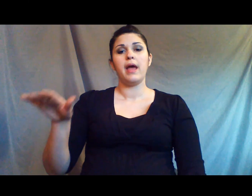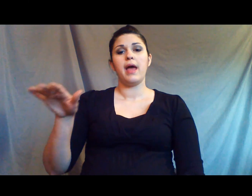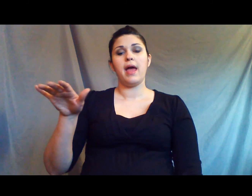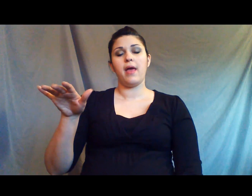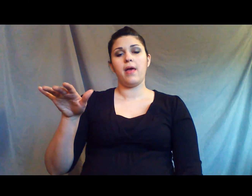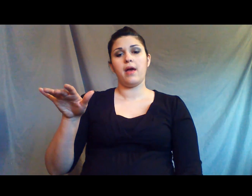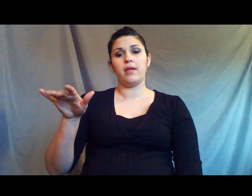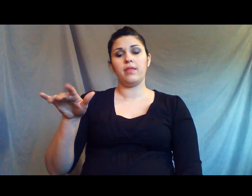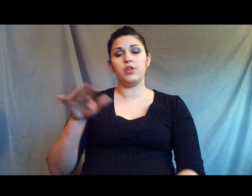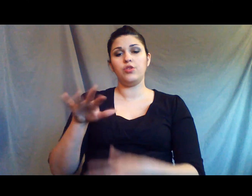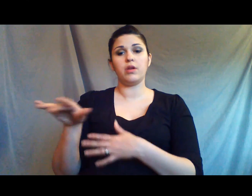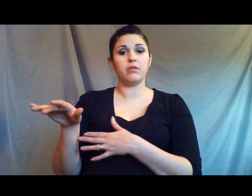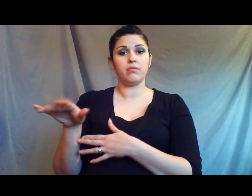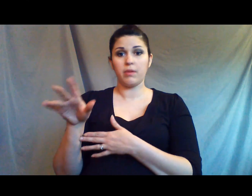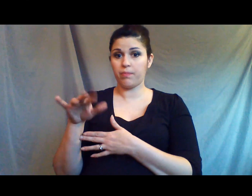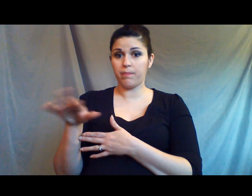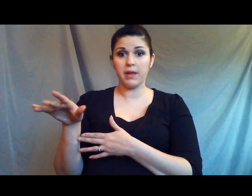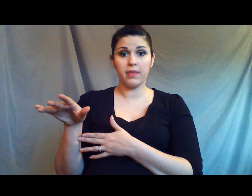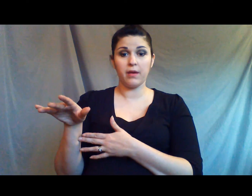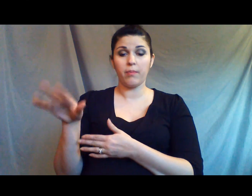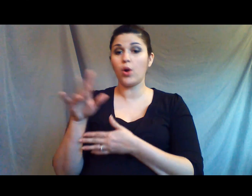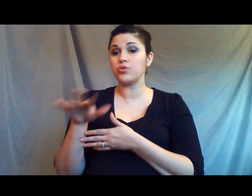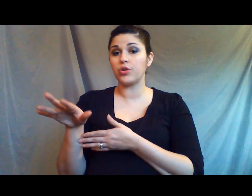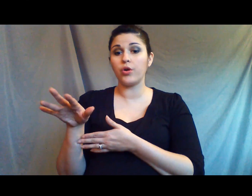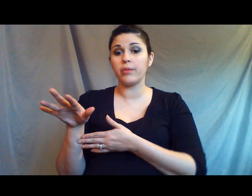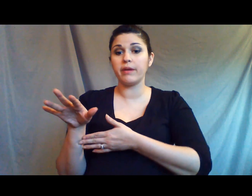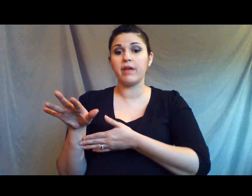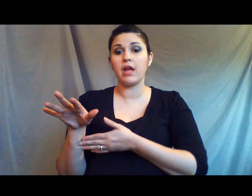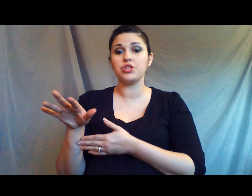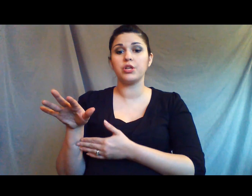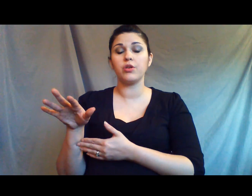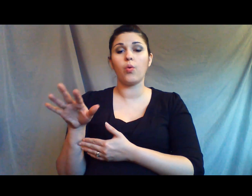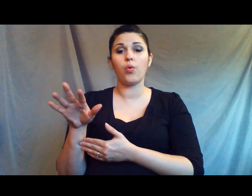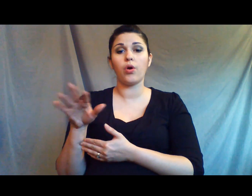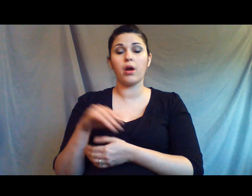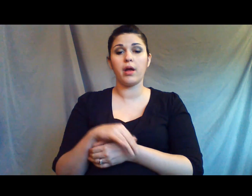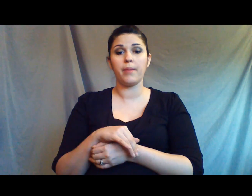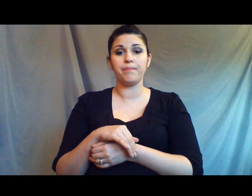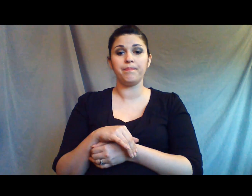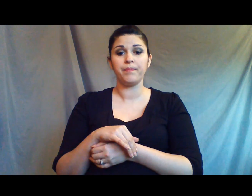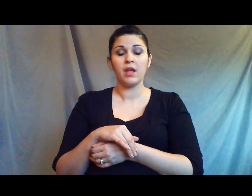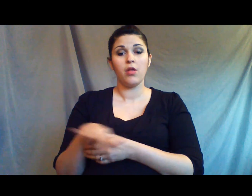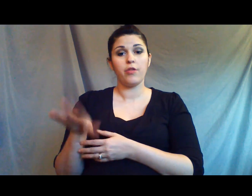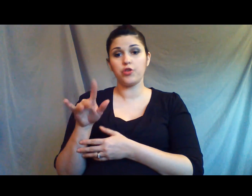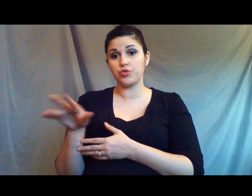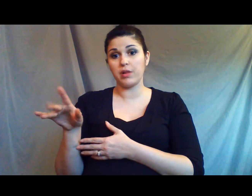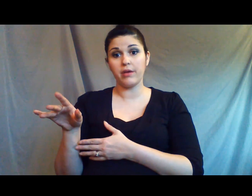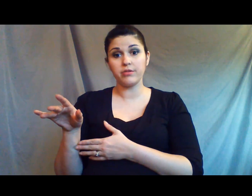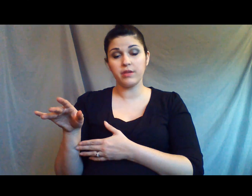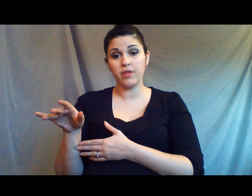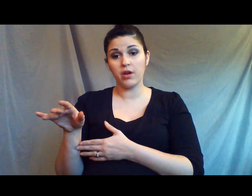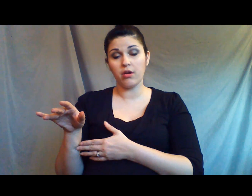And then you can pick their postal code abbreviation or the first three letters of their